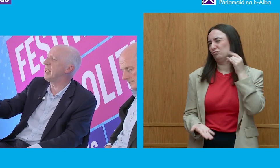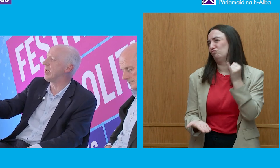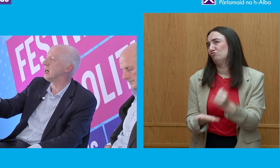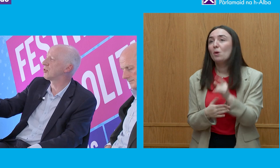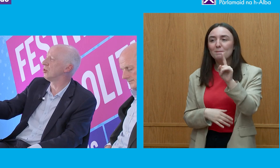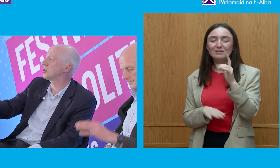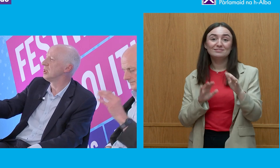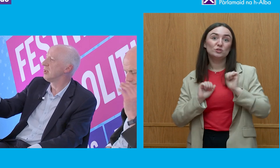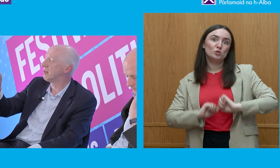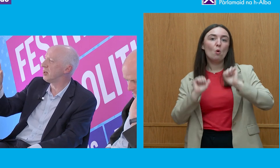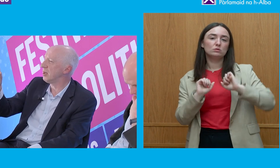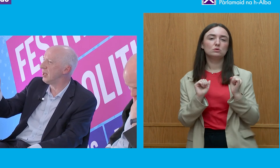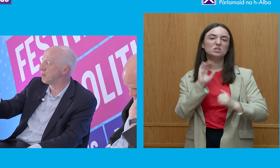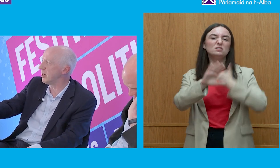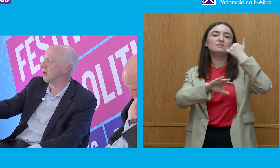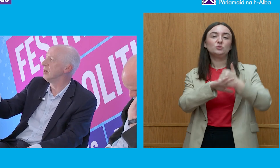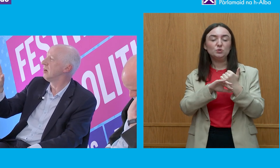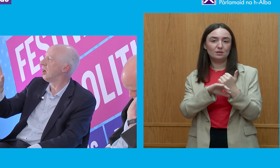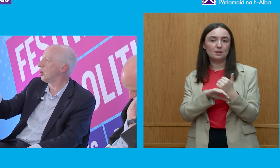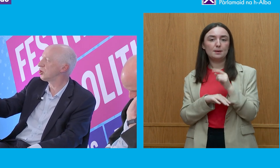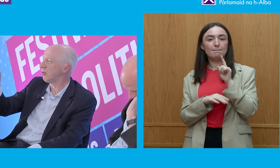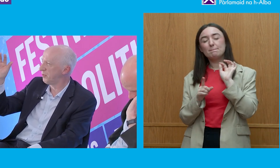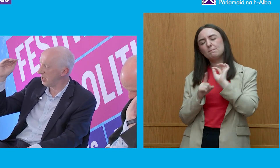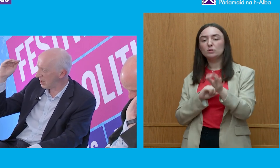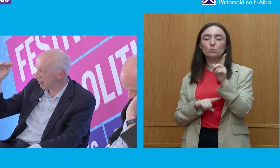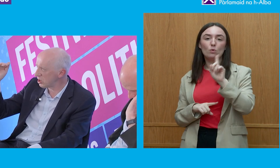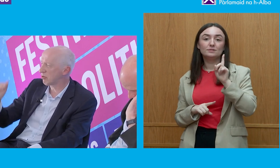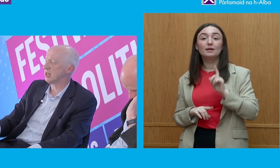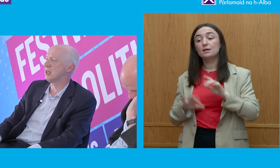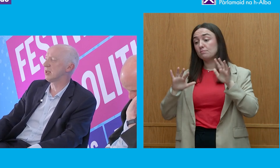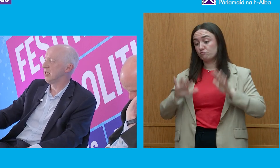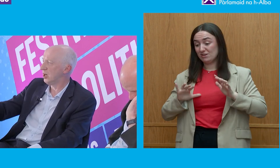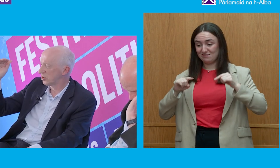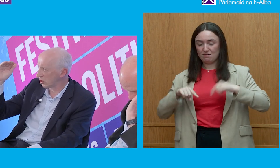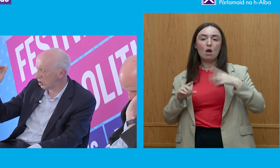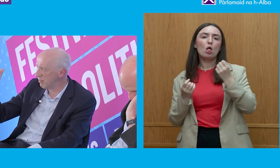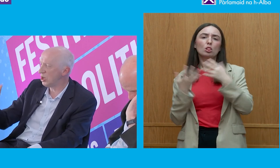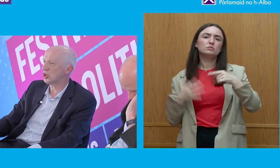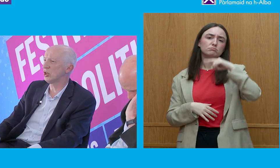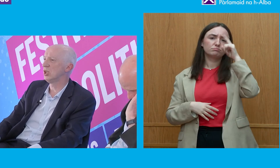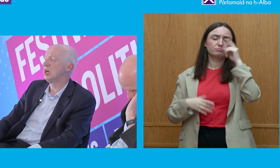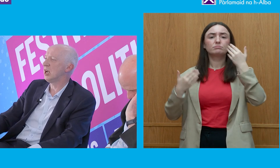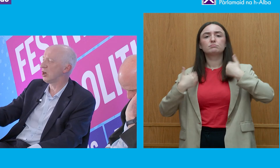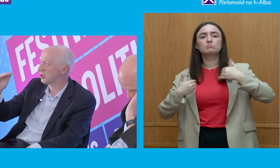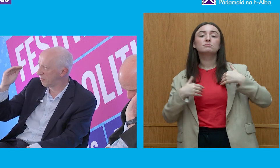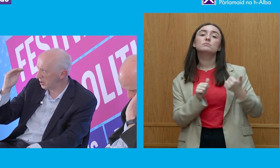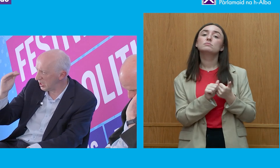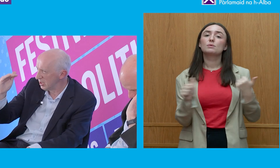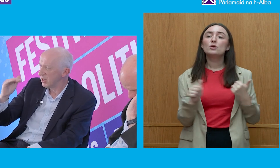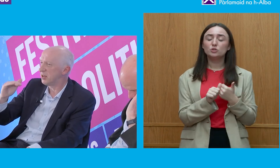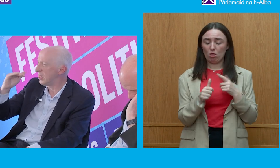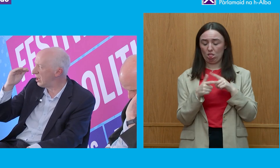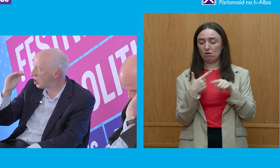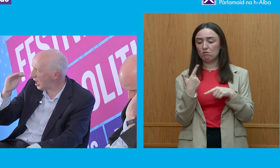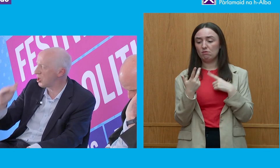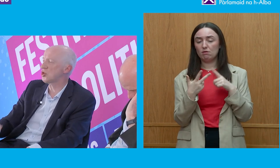point being, of course, that in Britain, a lot of the aristocratic, a lot of the commercial, and a lot of the